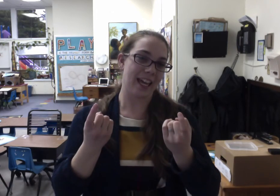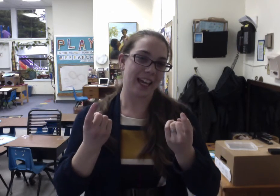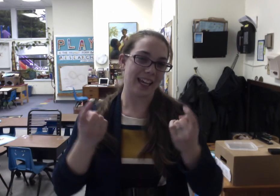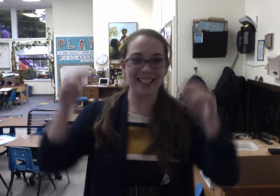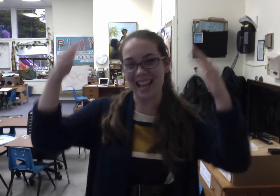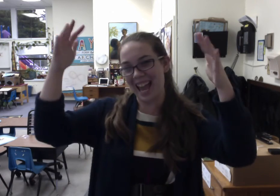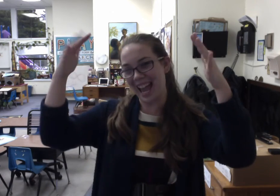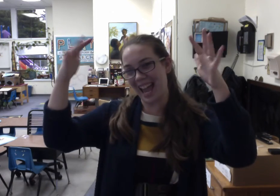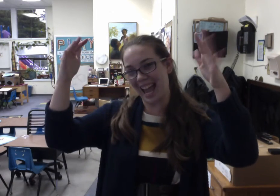Yay!